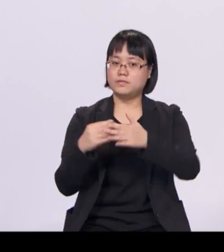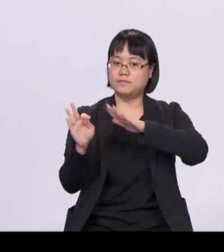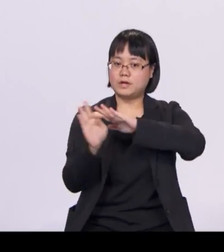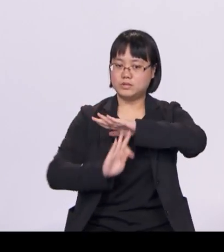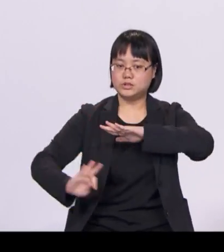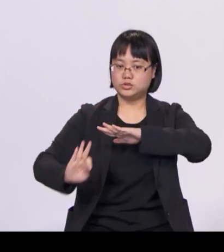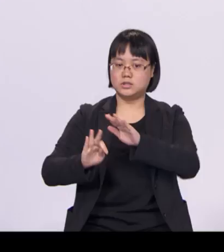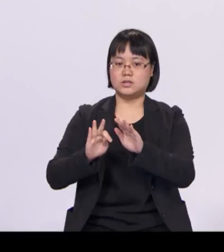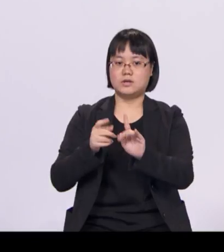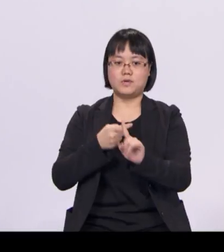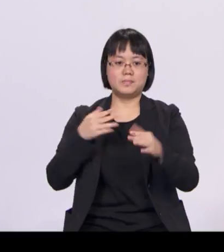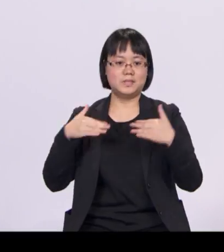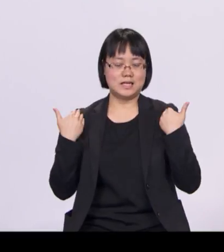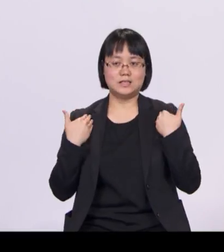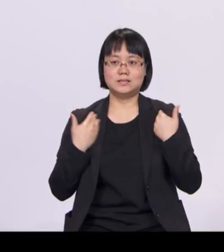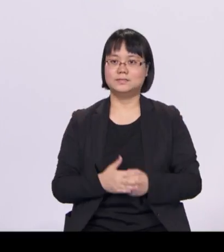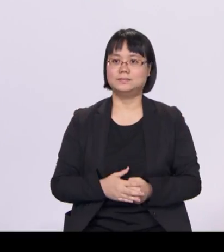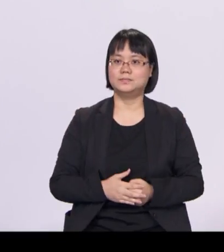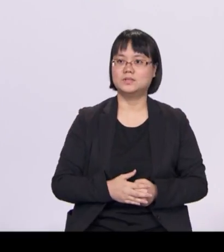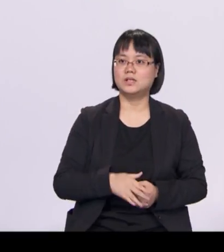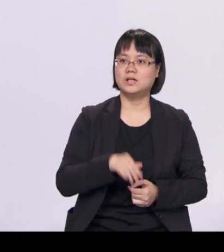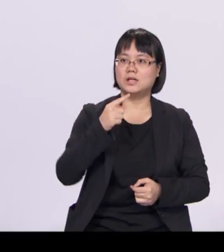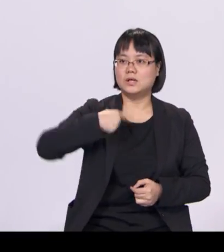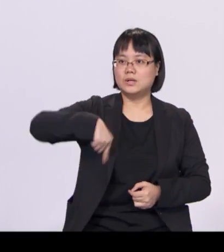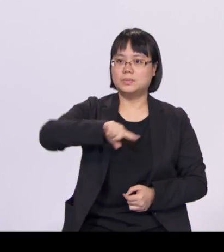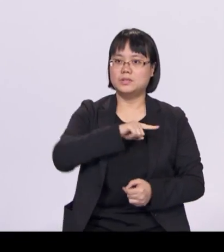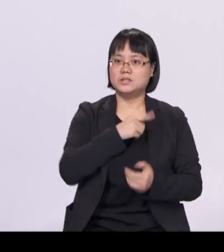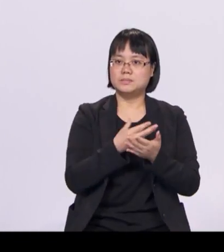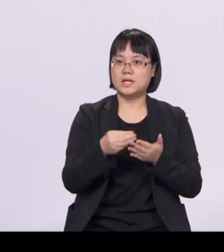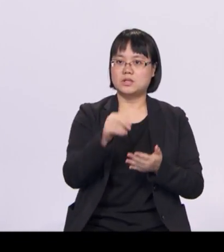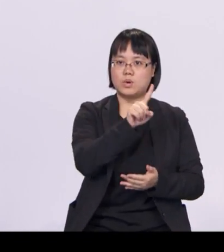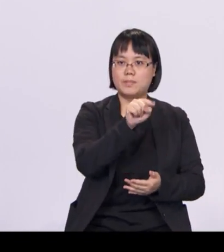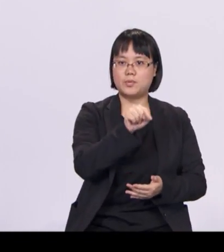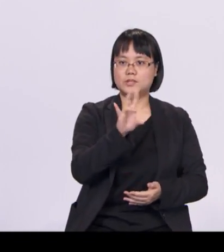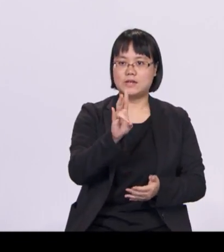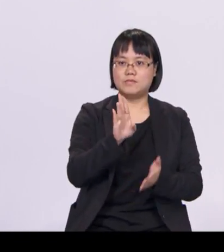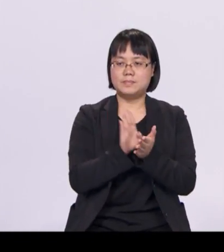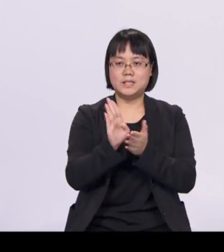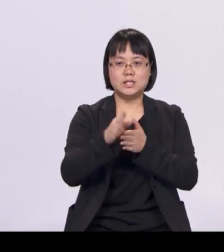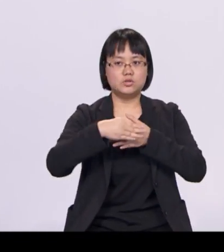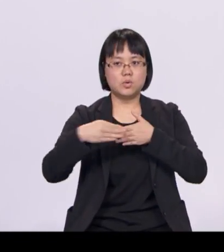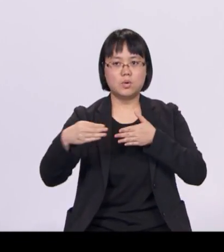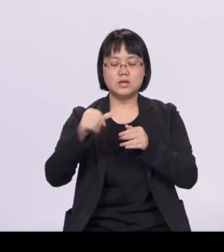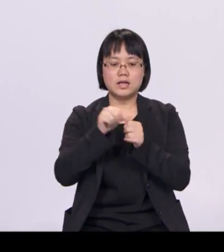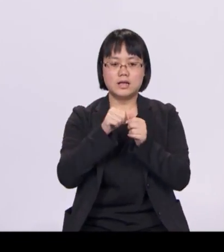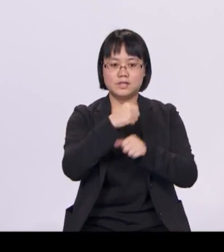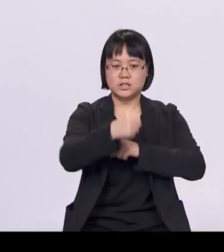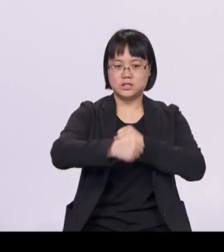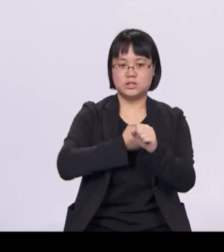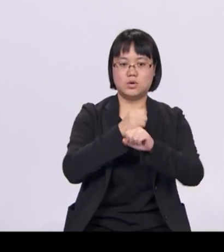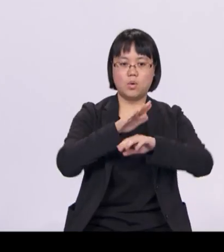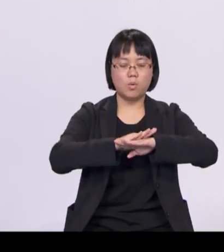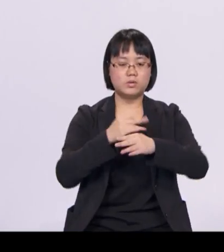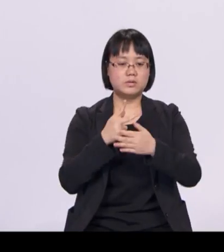PM announced last year, we will spend $1.7 billion per year on the preschool sector by 2022,